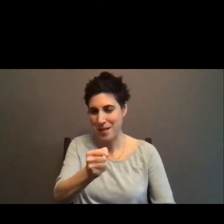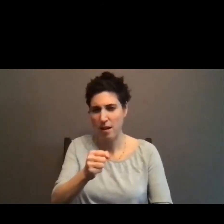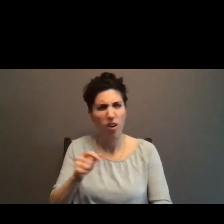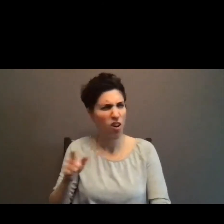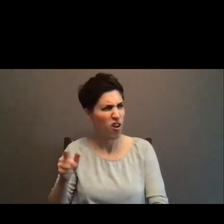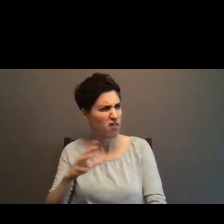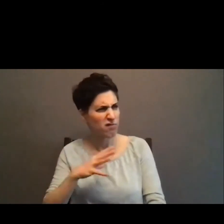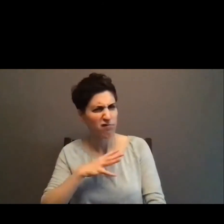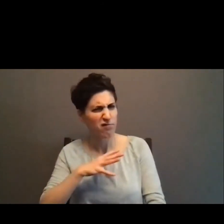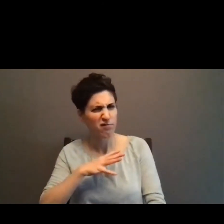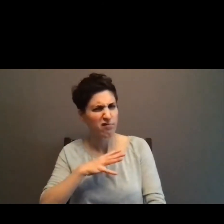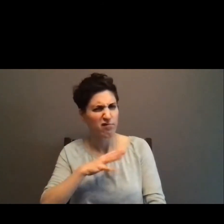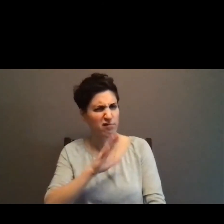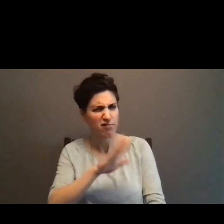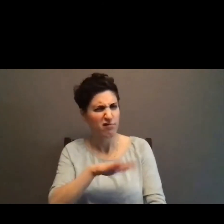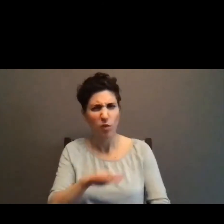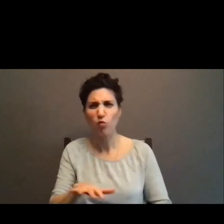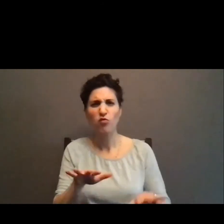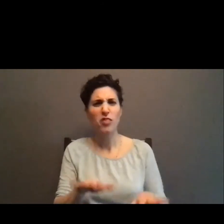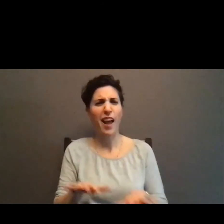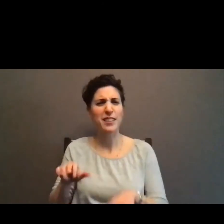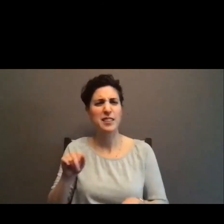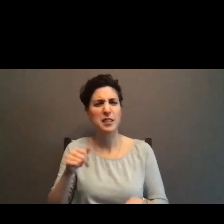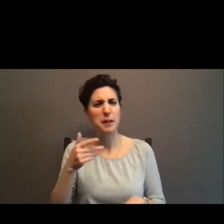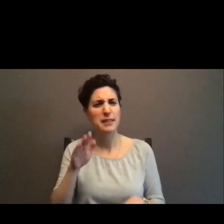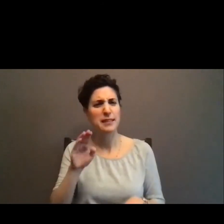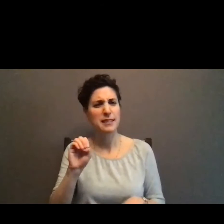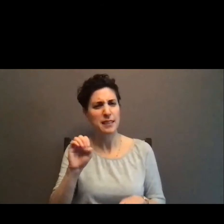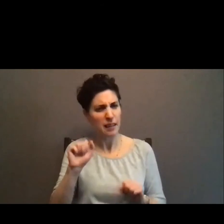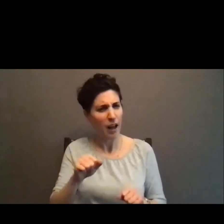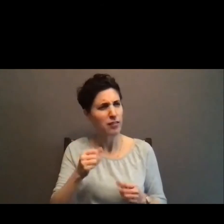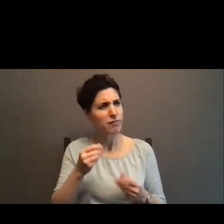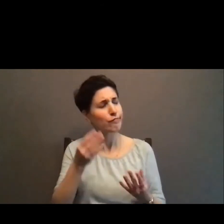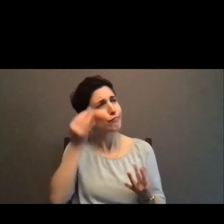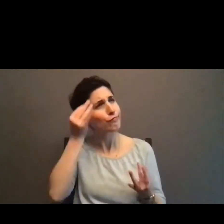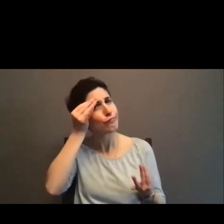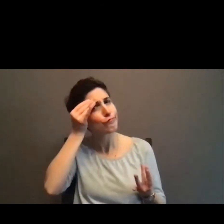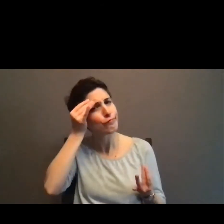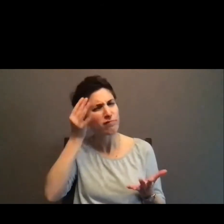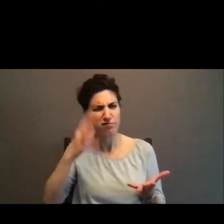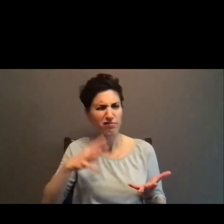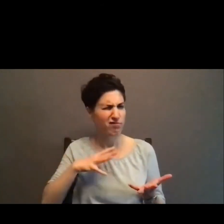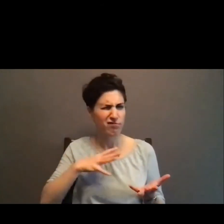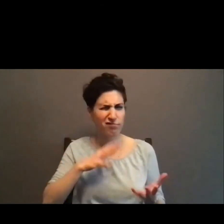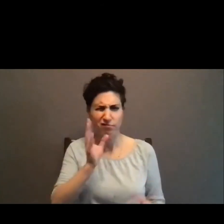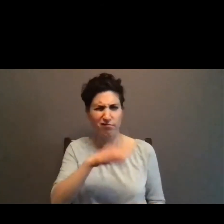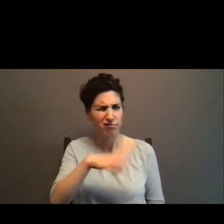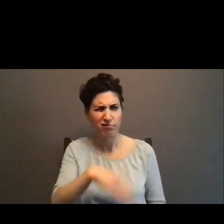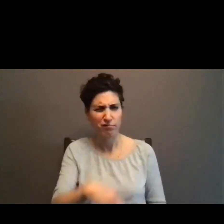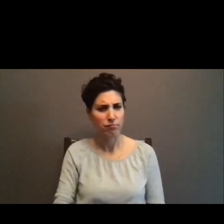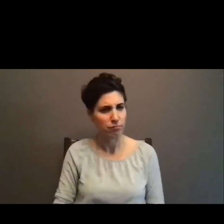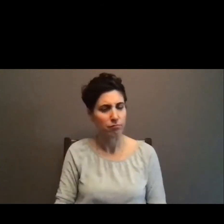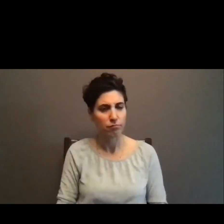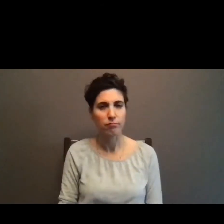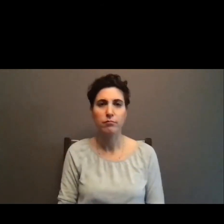Don't be sorry, that's a part of, I think, relax spaces, taking time to process your thoughts. Um,